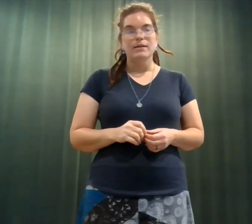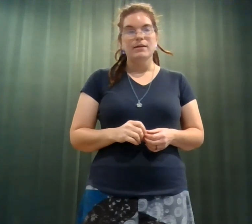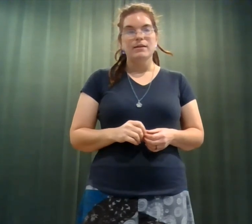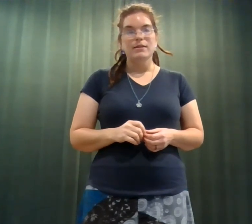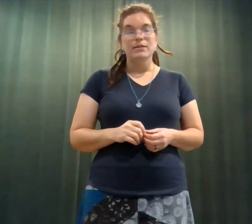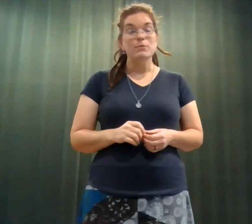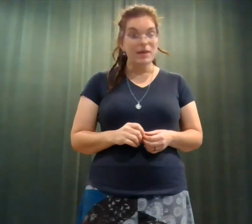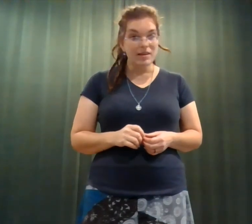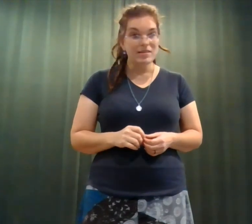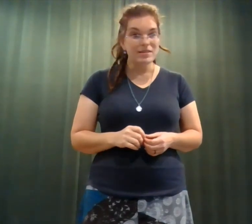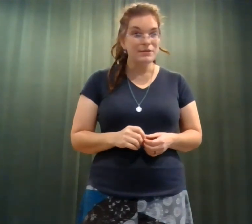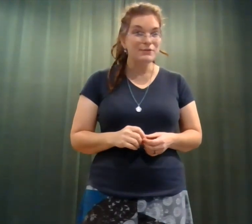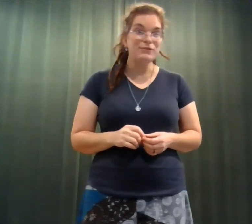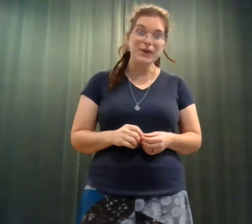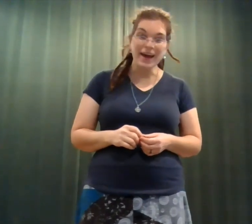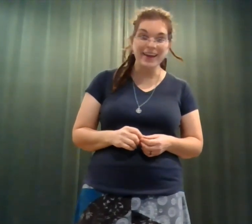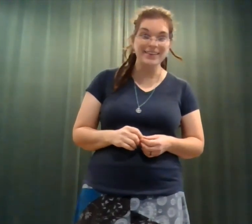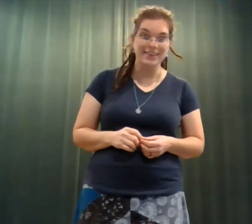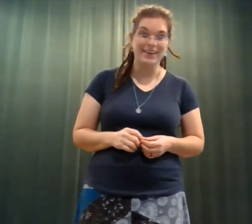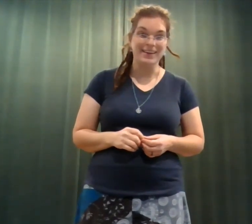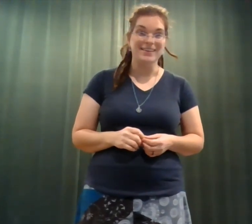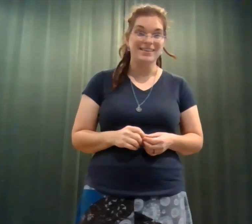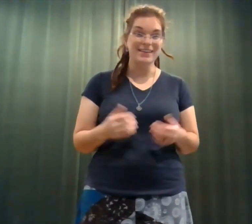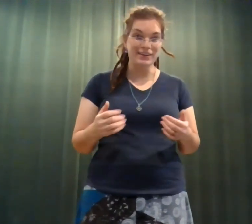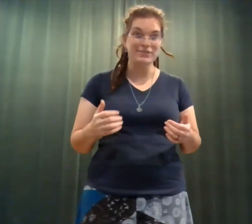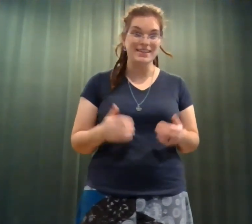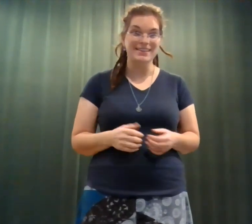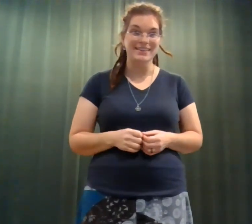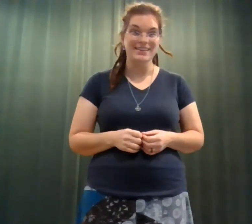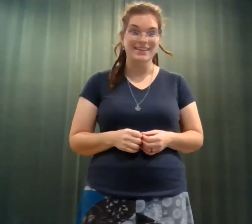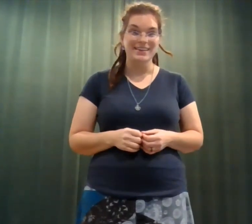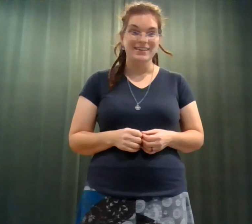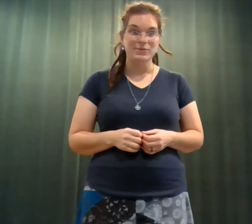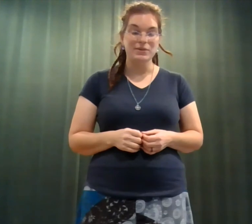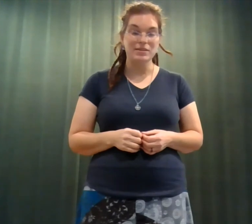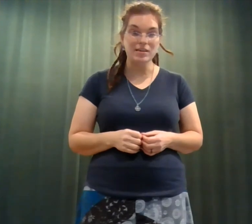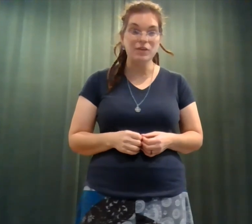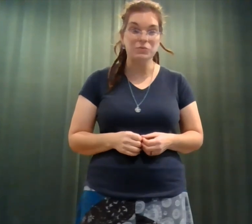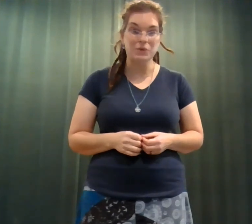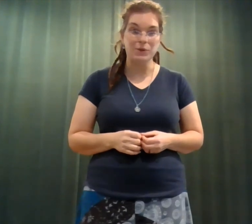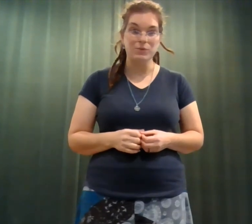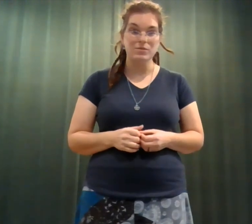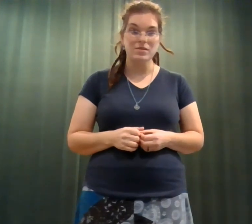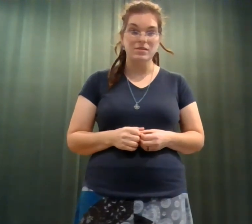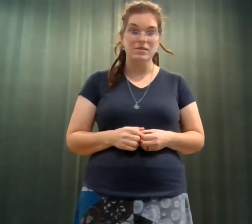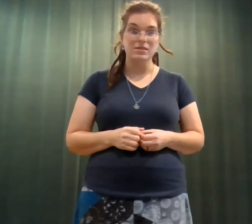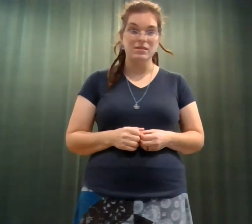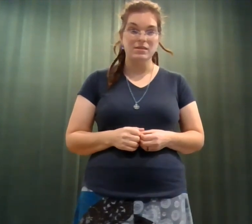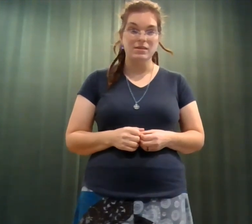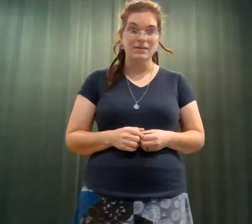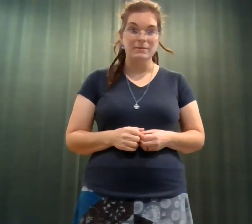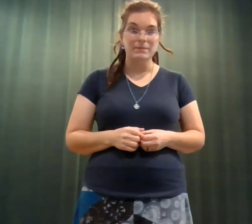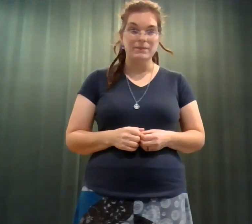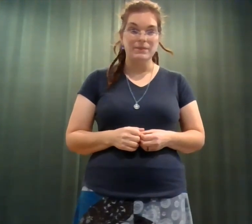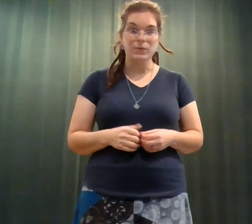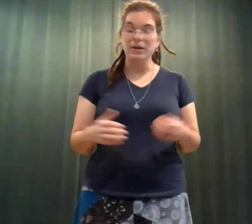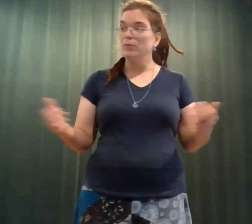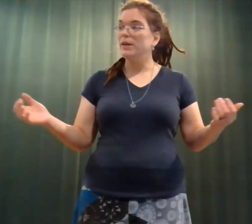The mist finally lifted when the sun rose. And when everybody